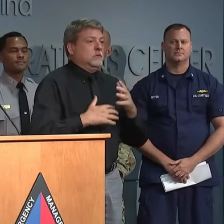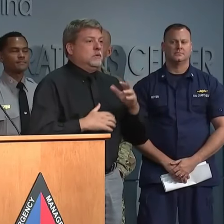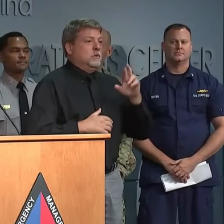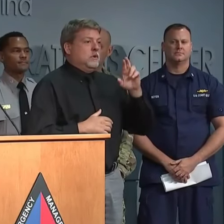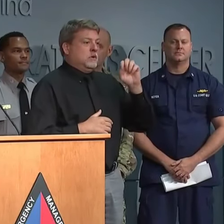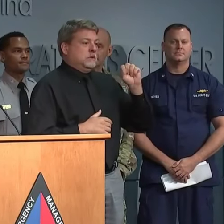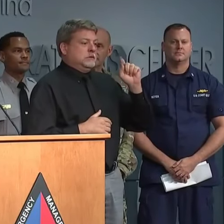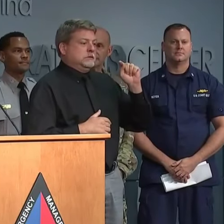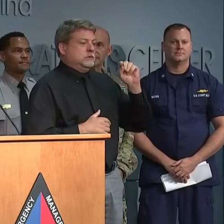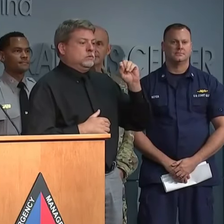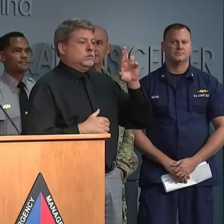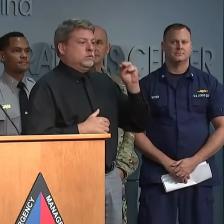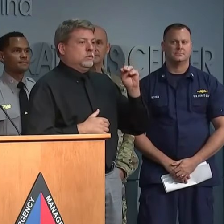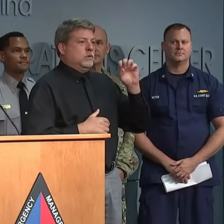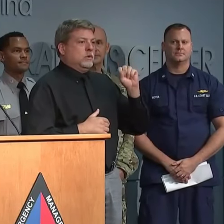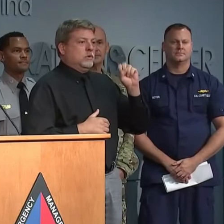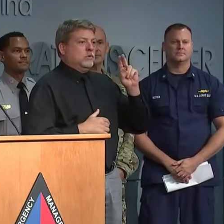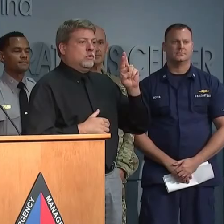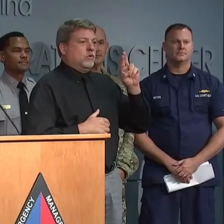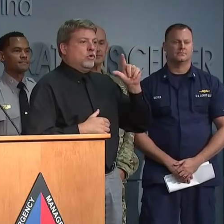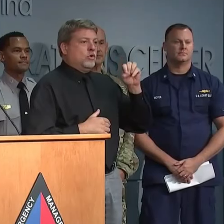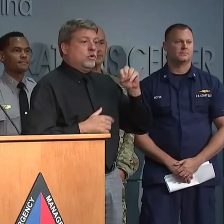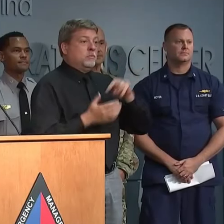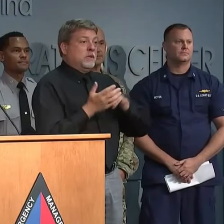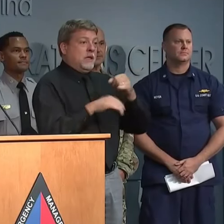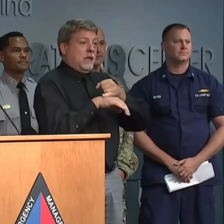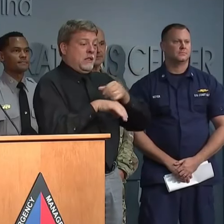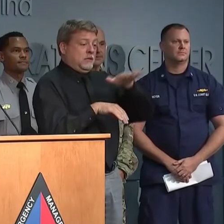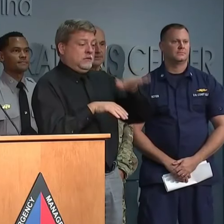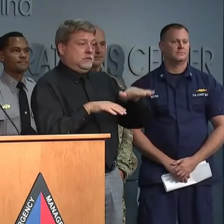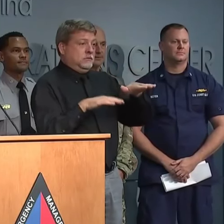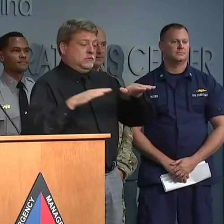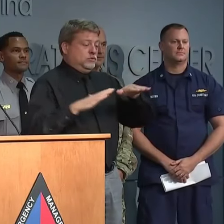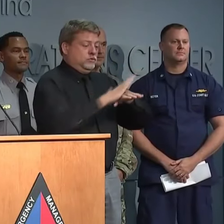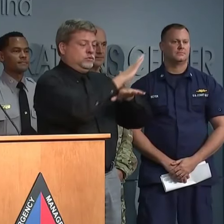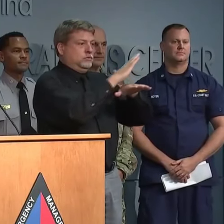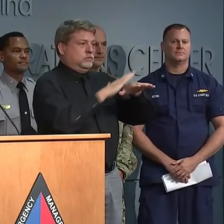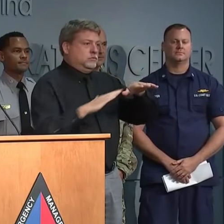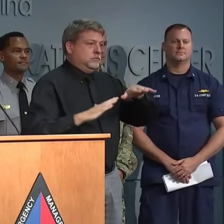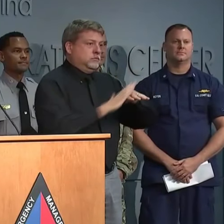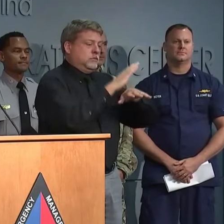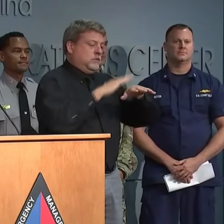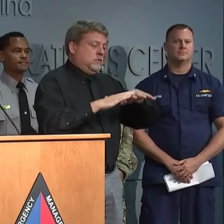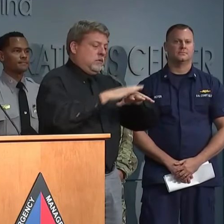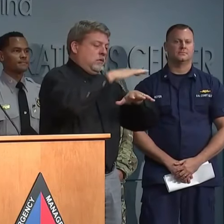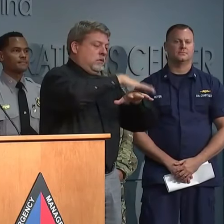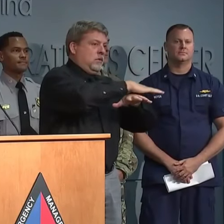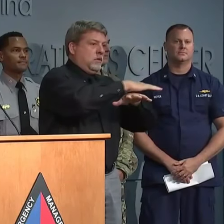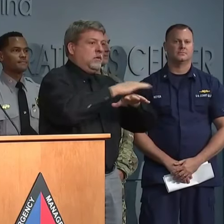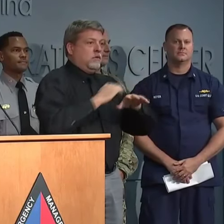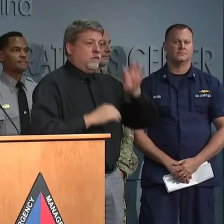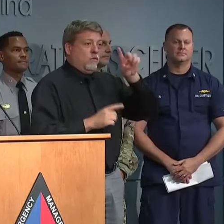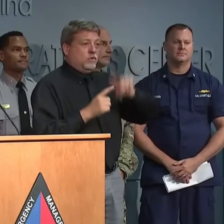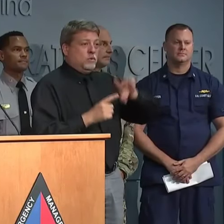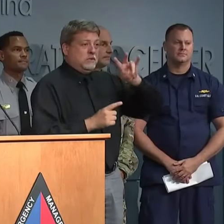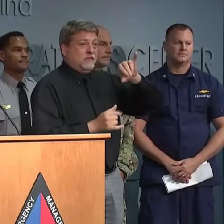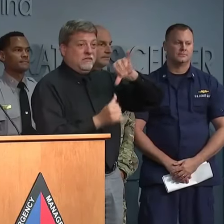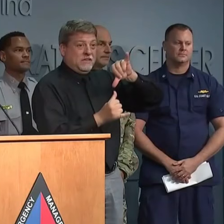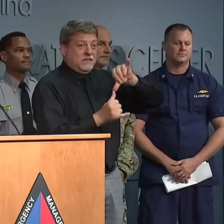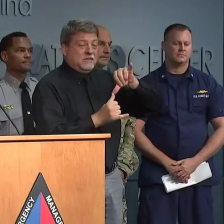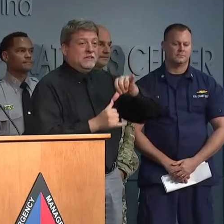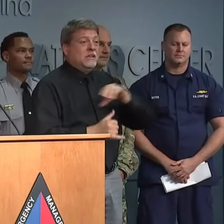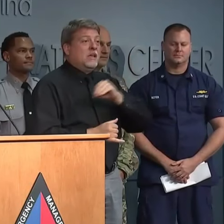feet and flash floods as the hurricane churns along the coast. Flash flood